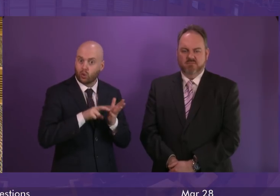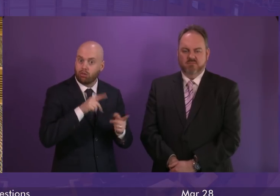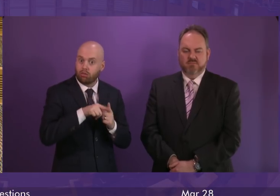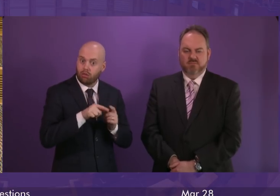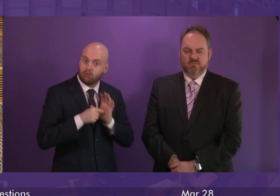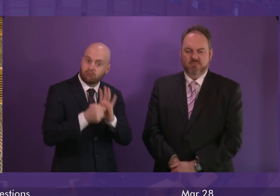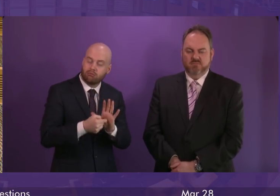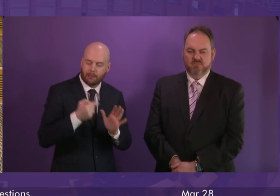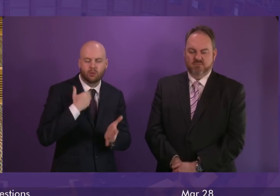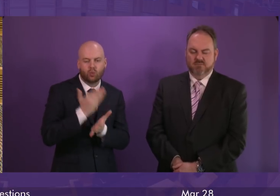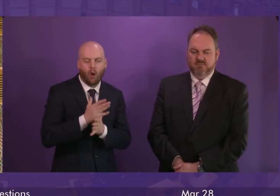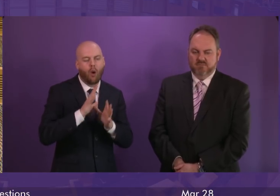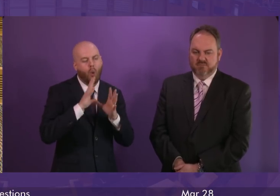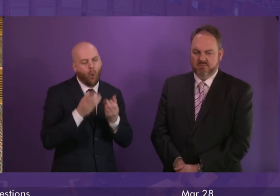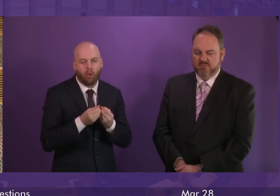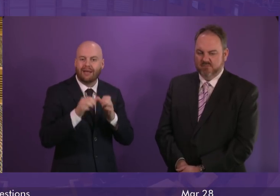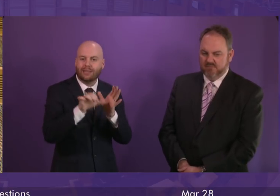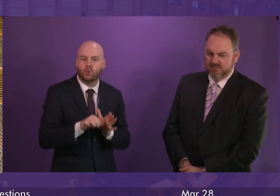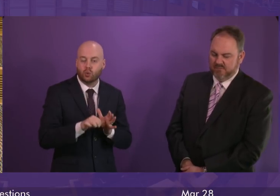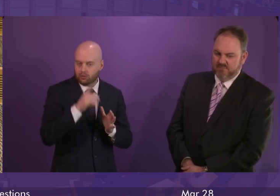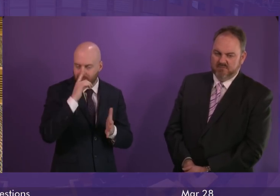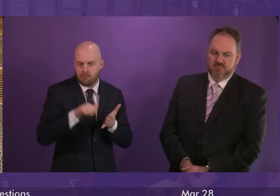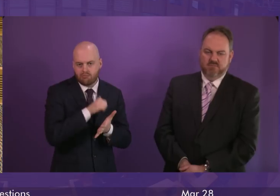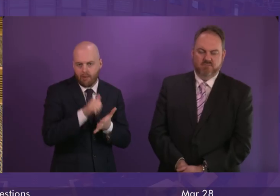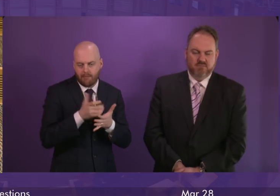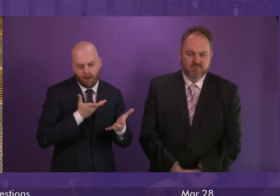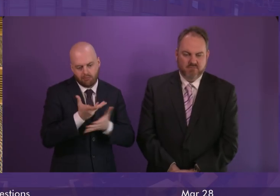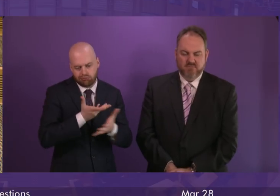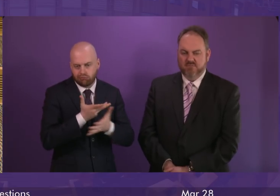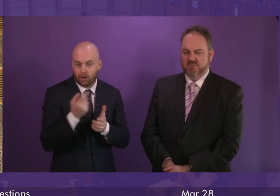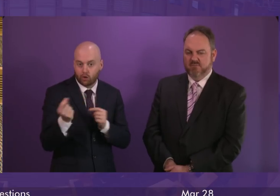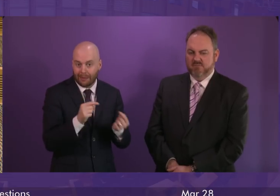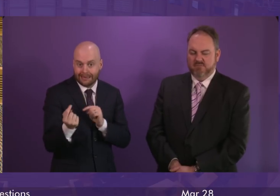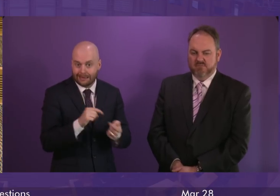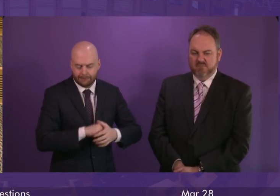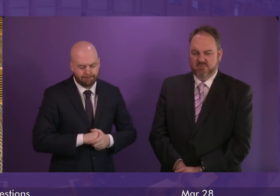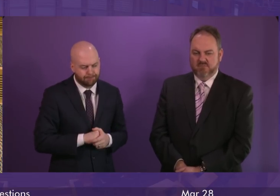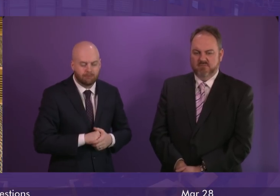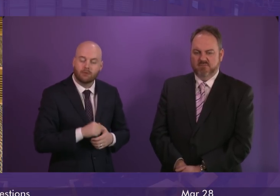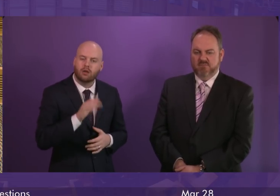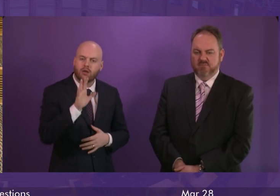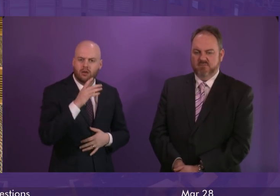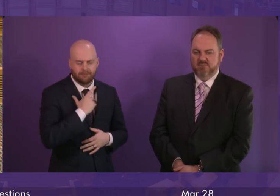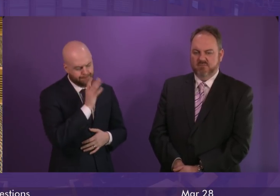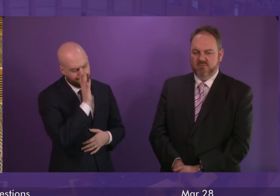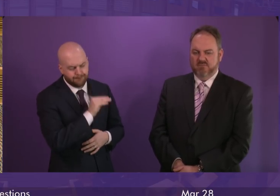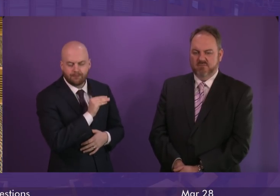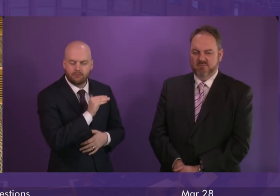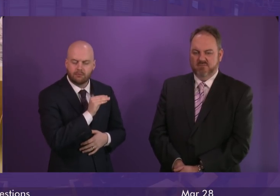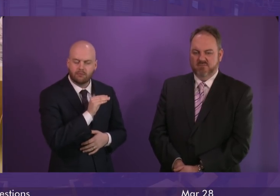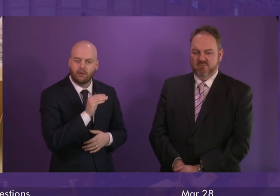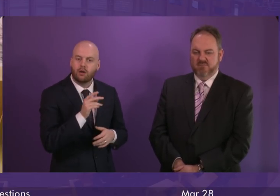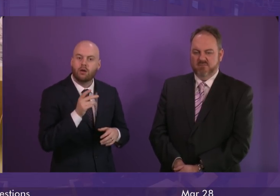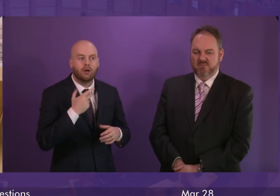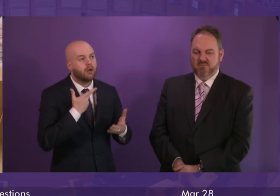issues can be properly discussed and debated. But I would say to Michelle Ballantyne, you know, in all sincerity, we wouldn't be having this discussion right